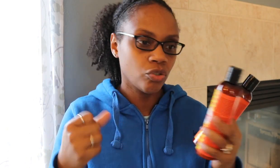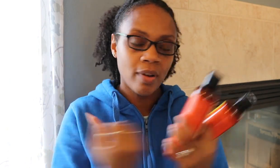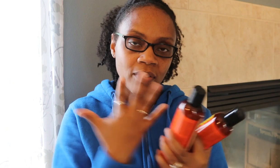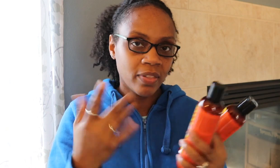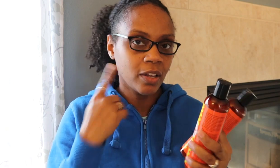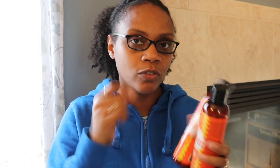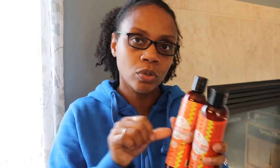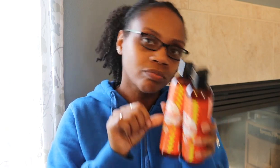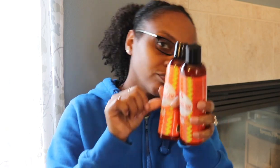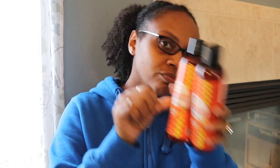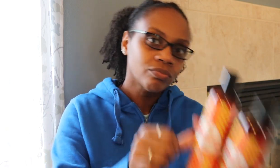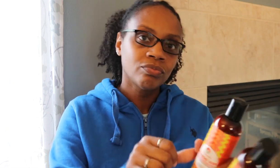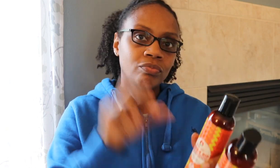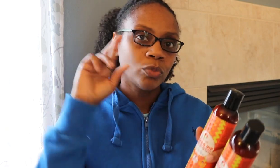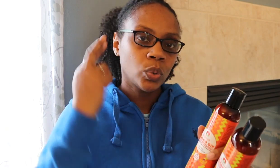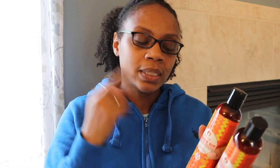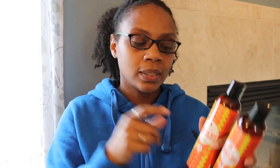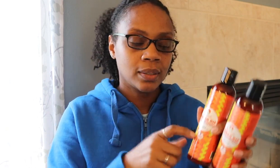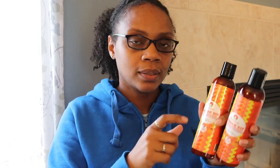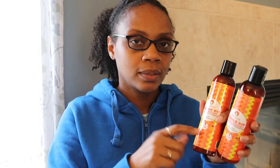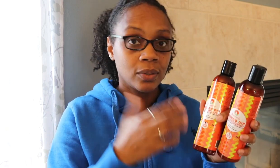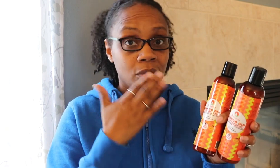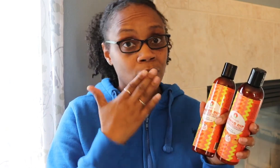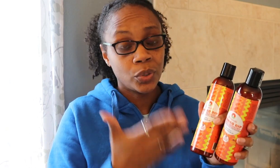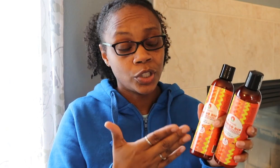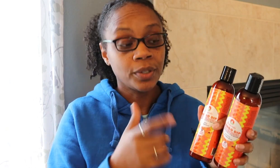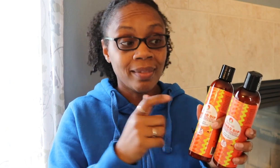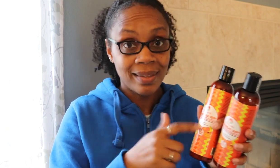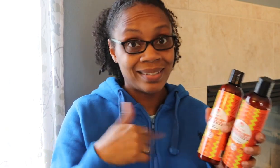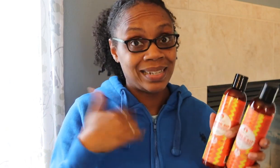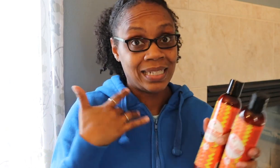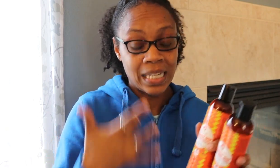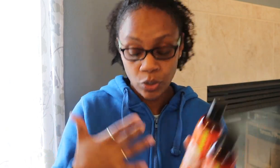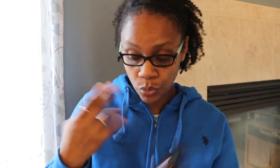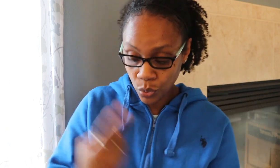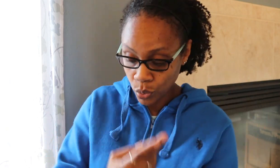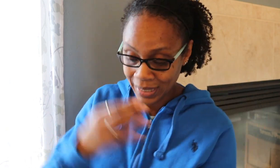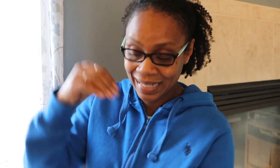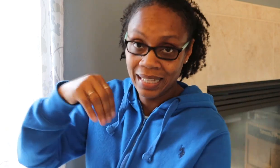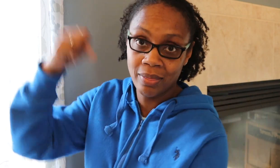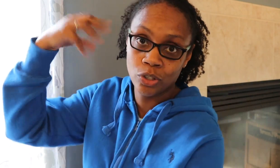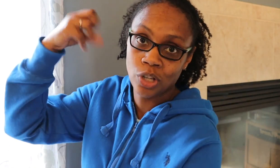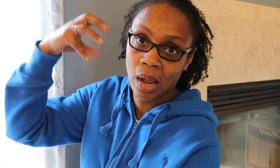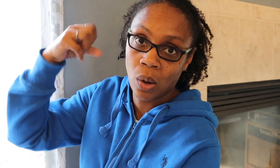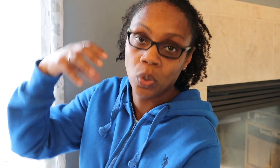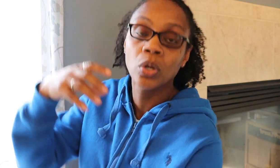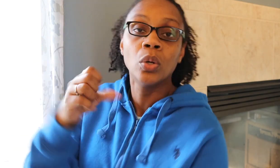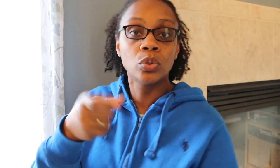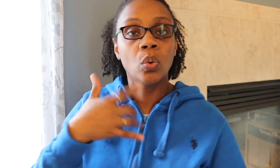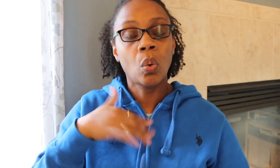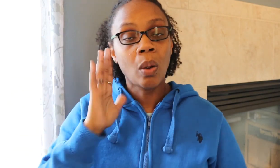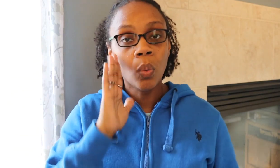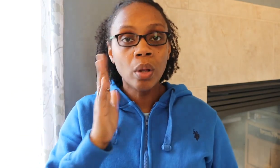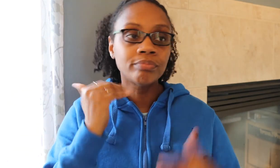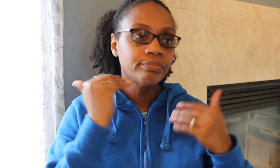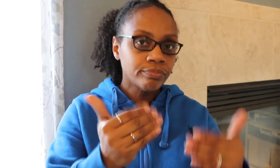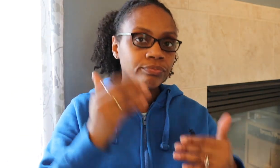hair shine and everything I need for long-term twists. So I tend to the mango dip in the shower.